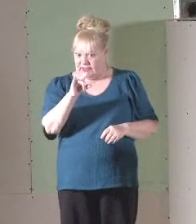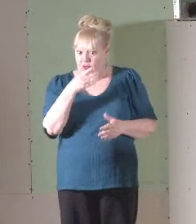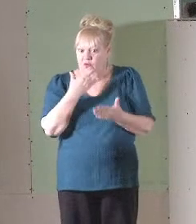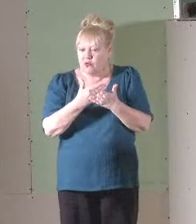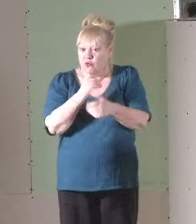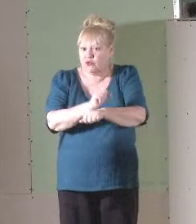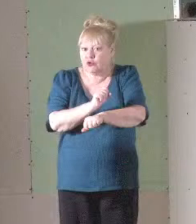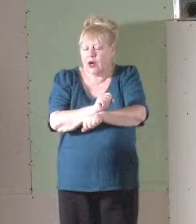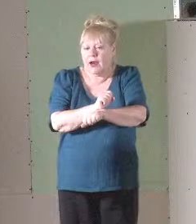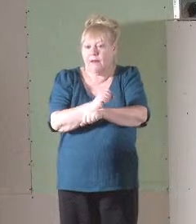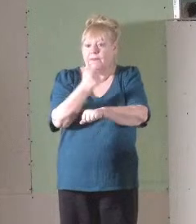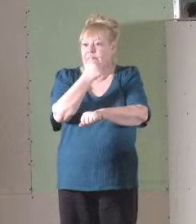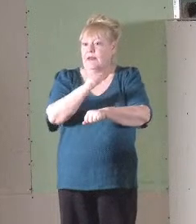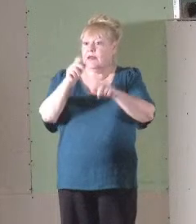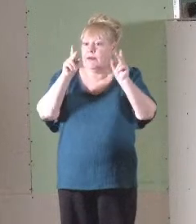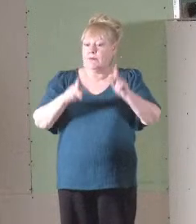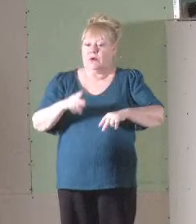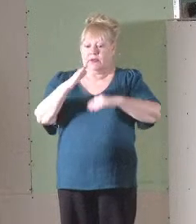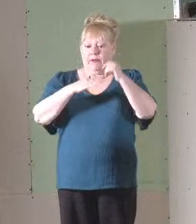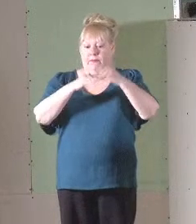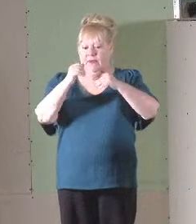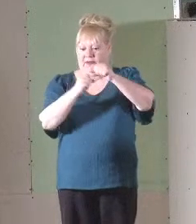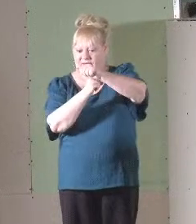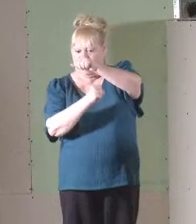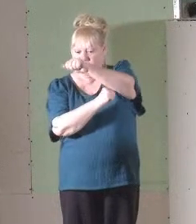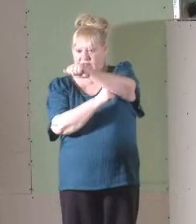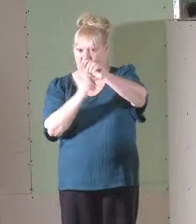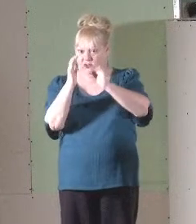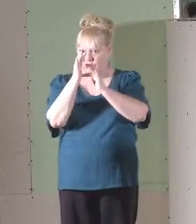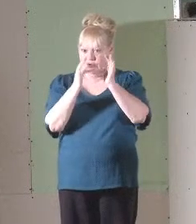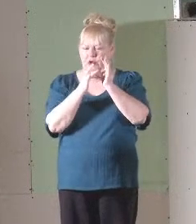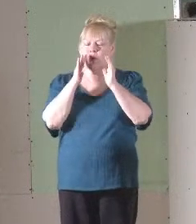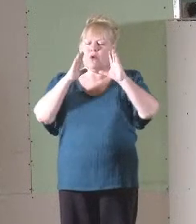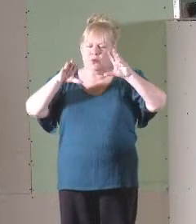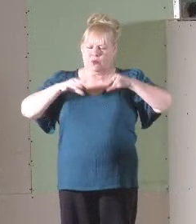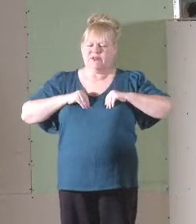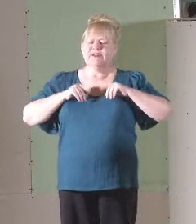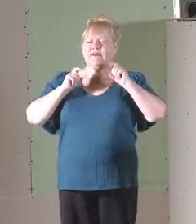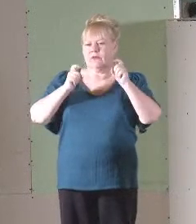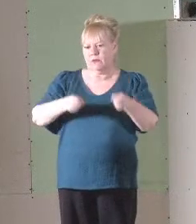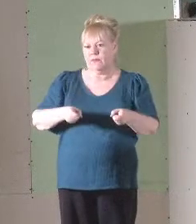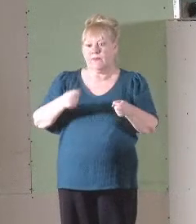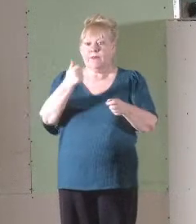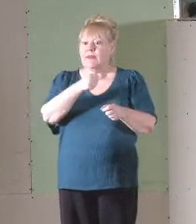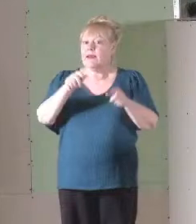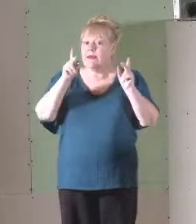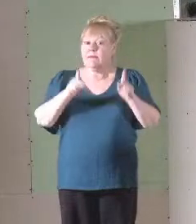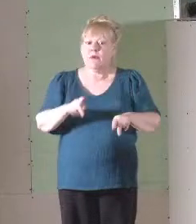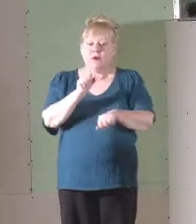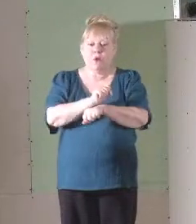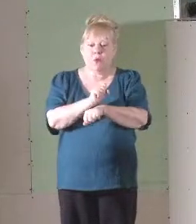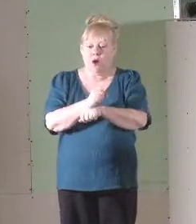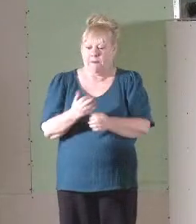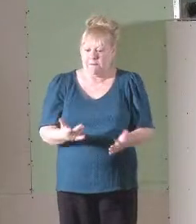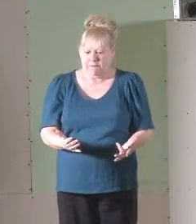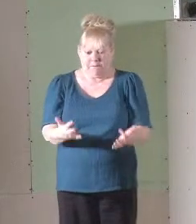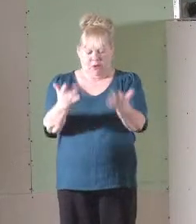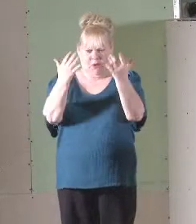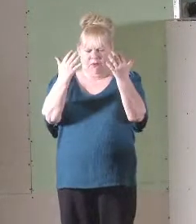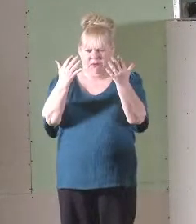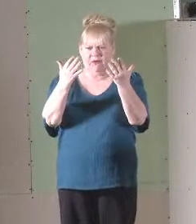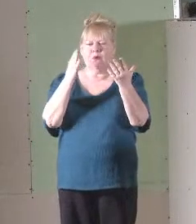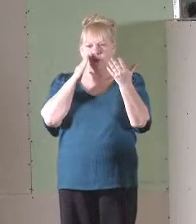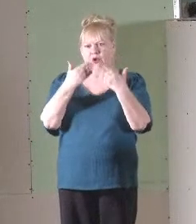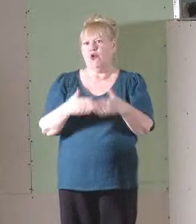If the work that anyone has built on the foundation survives, he will receive a reward. If anyone's work is burned up, he will suffer